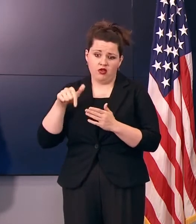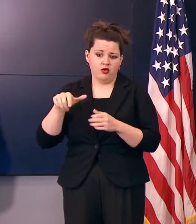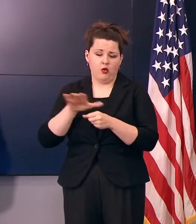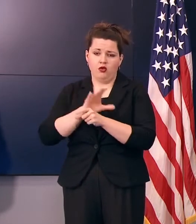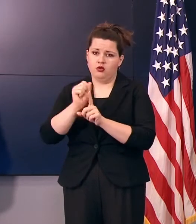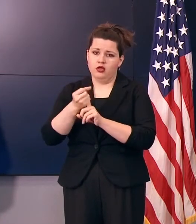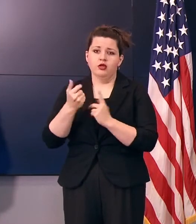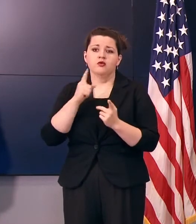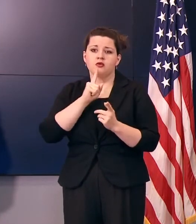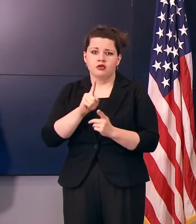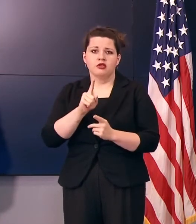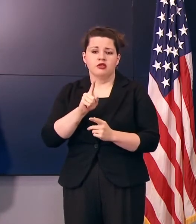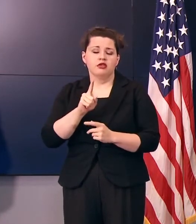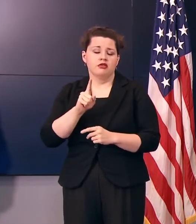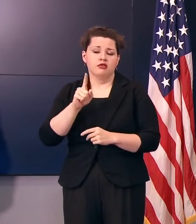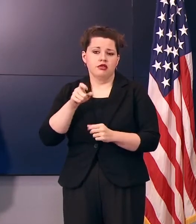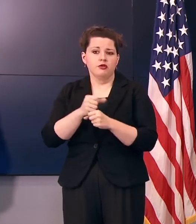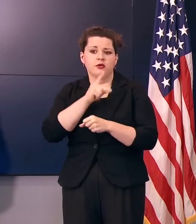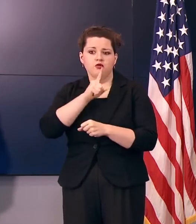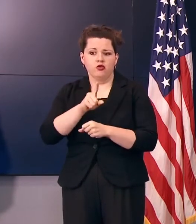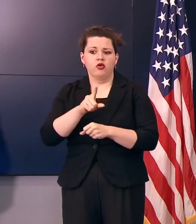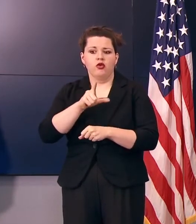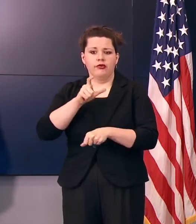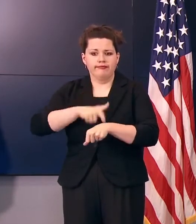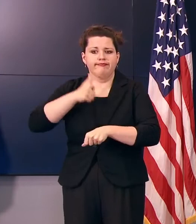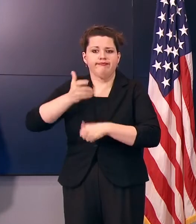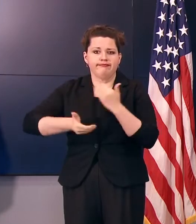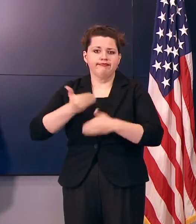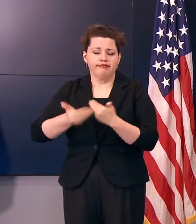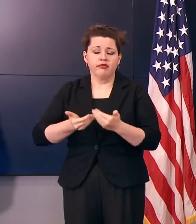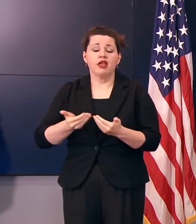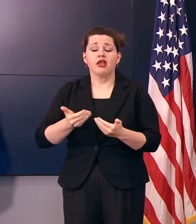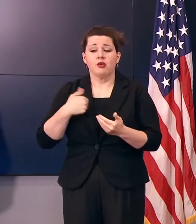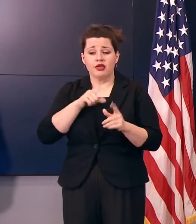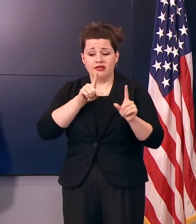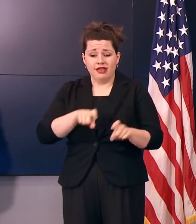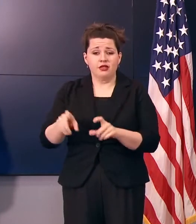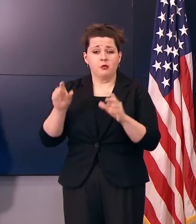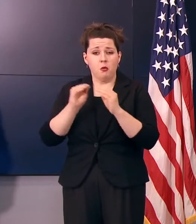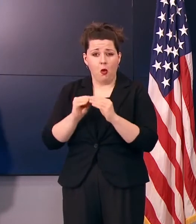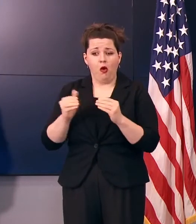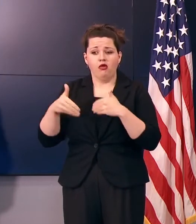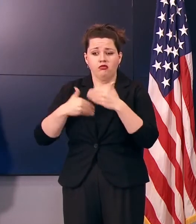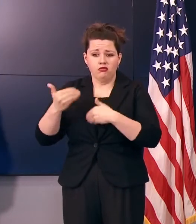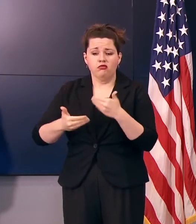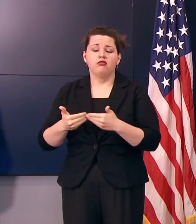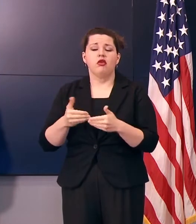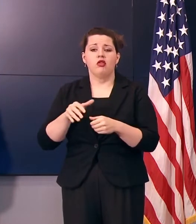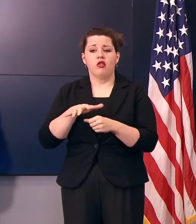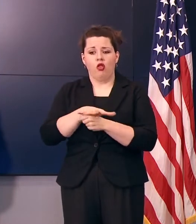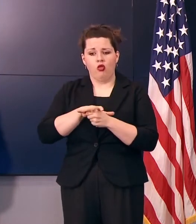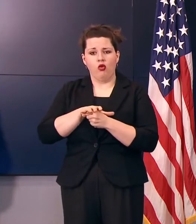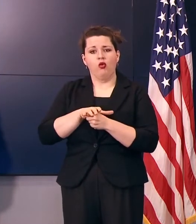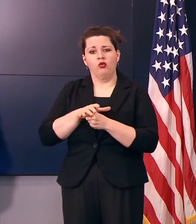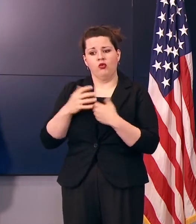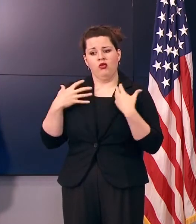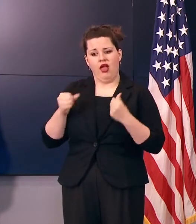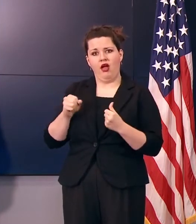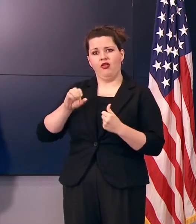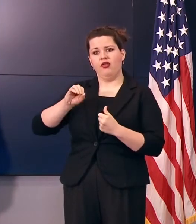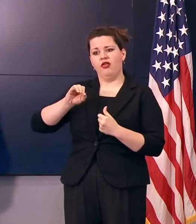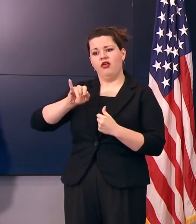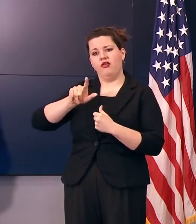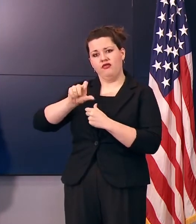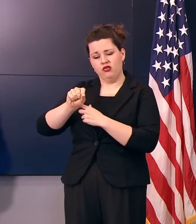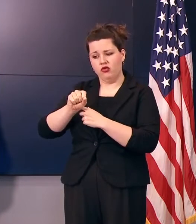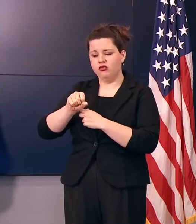And we need to be sure that we're doing it in a timely basis. And as we've tested more and more, our local public health officials have done a phenomenal